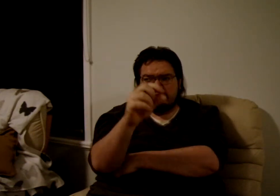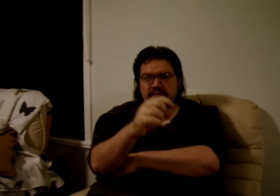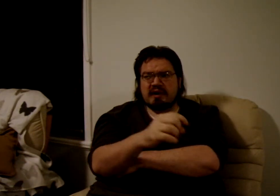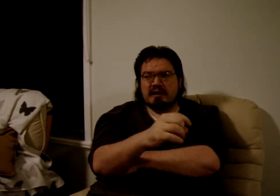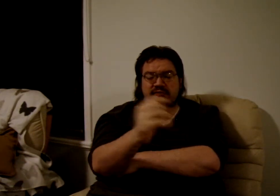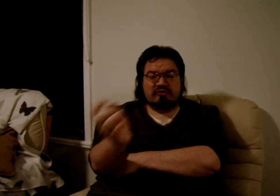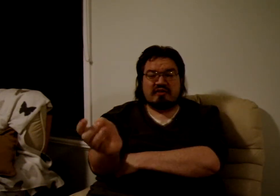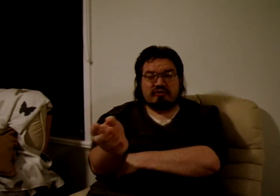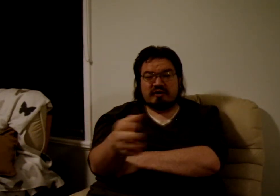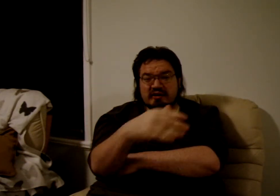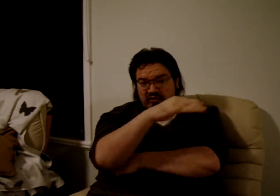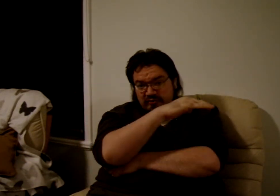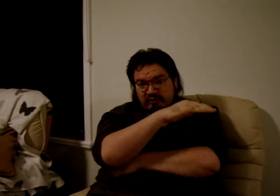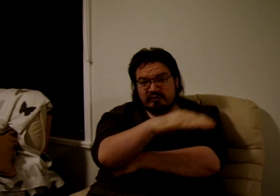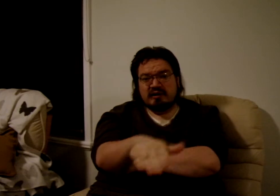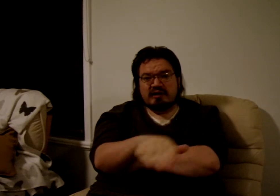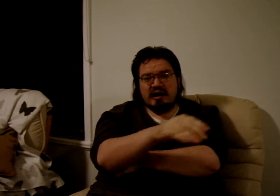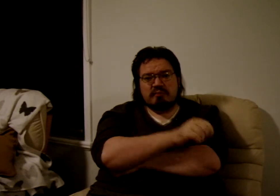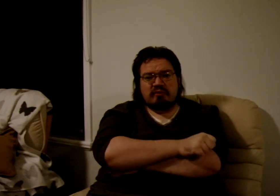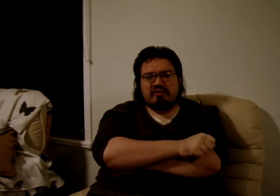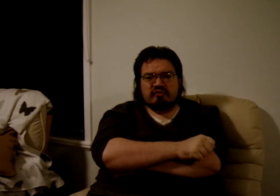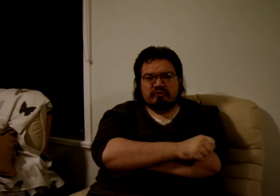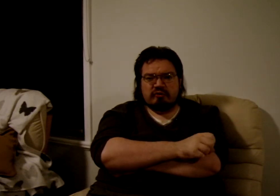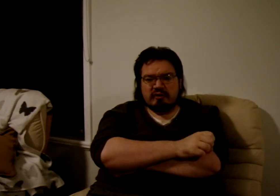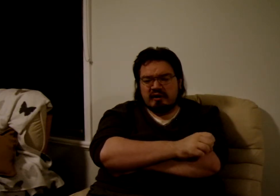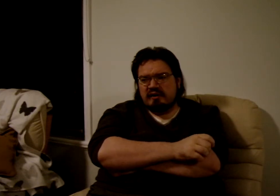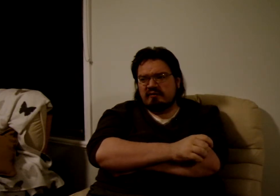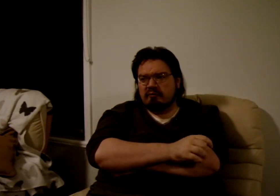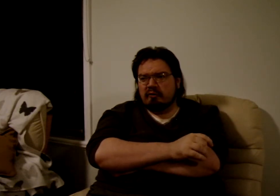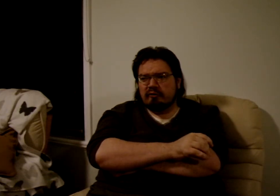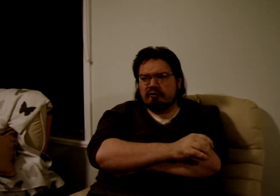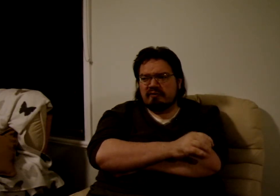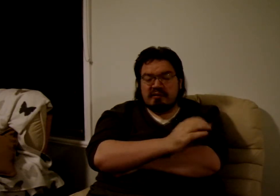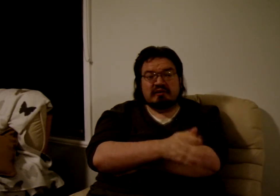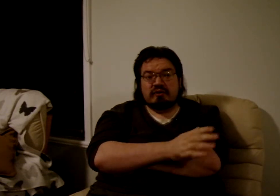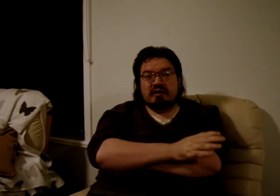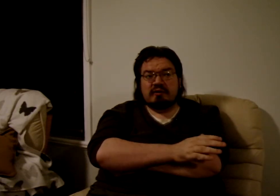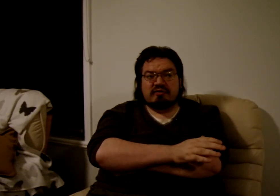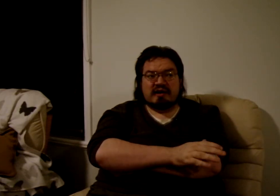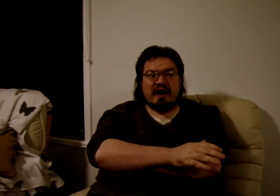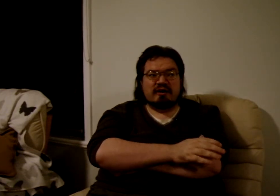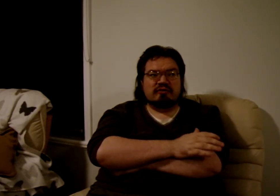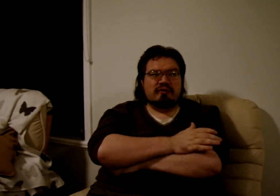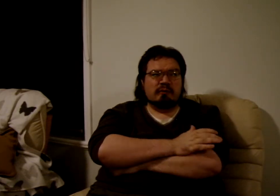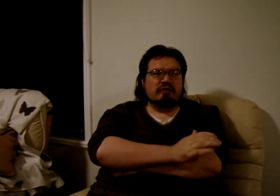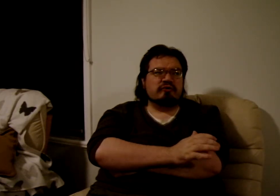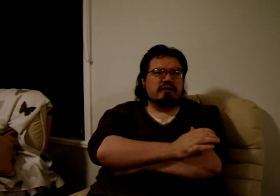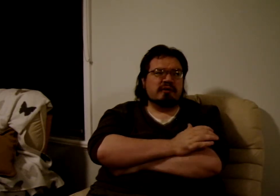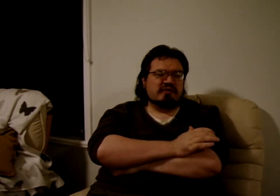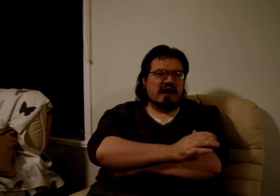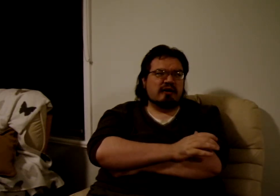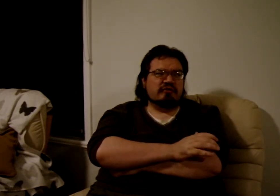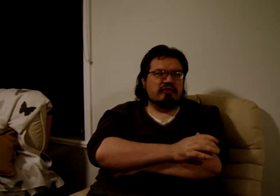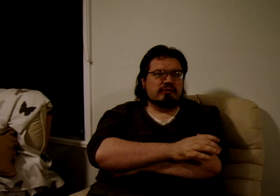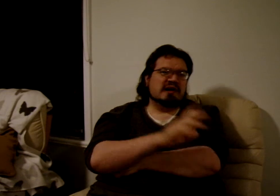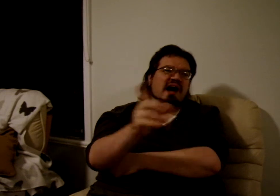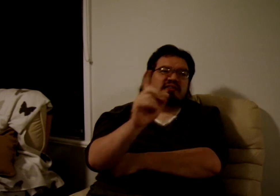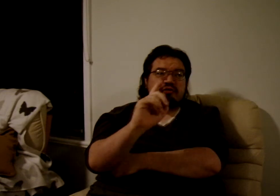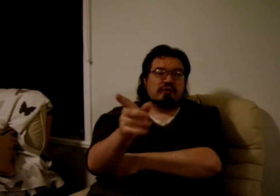stats you can actually put points into. The more, the better looking one of your character, the worse looking one of your characters is, regardless of what